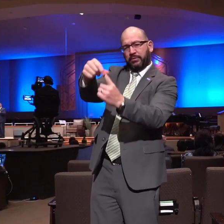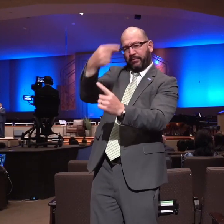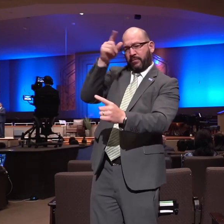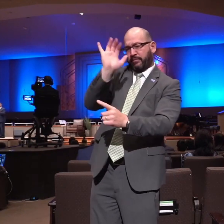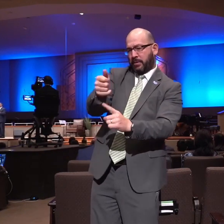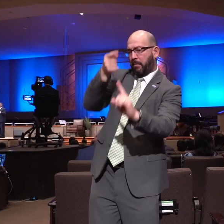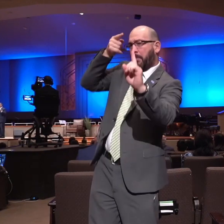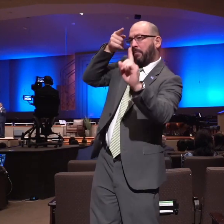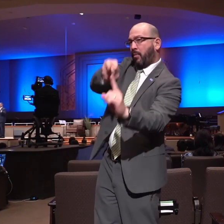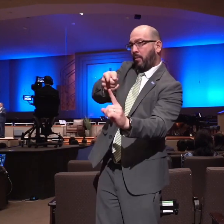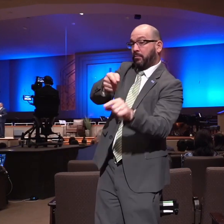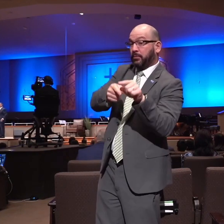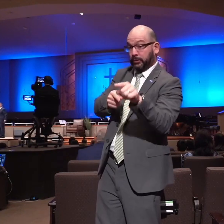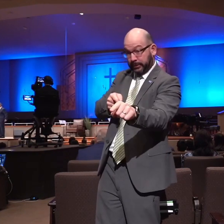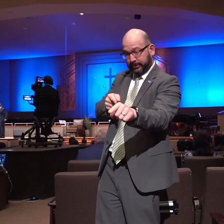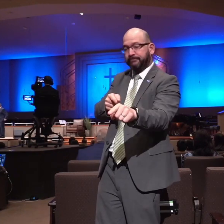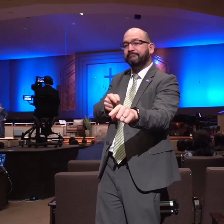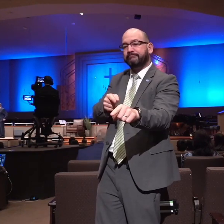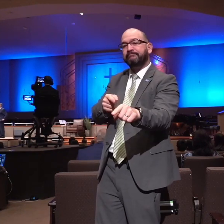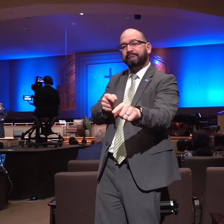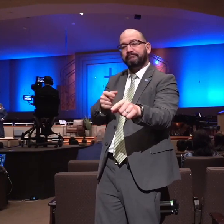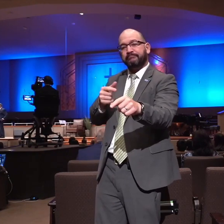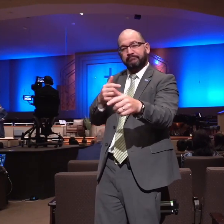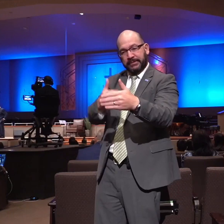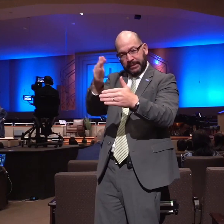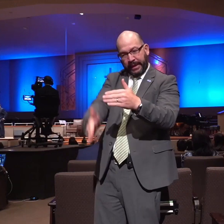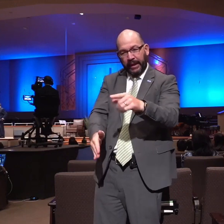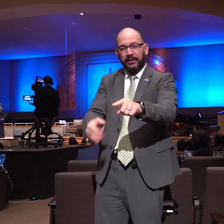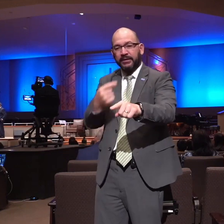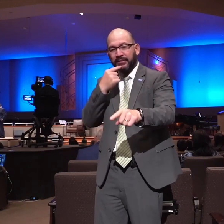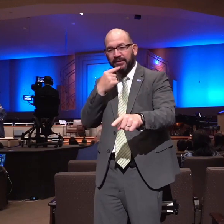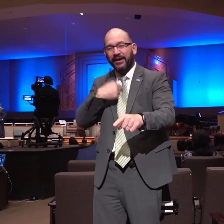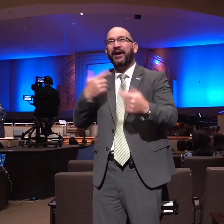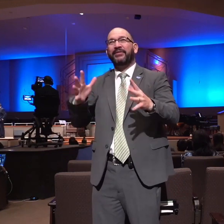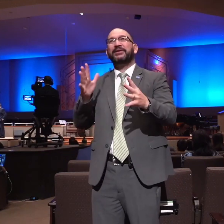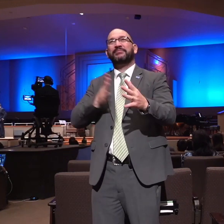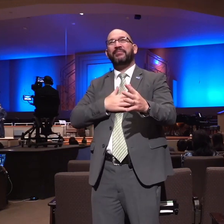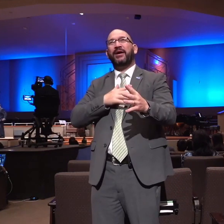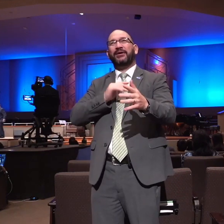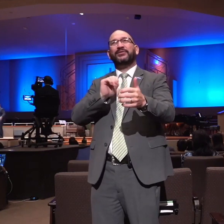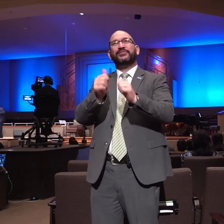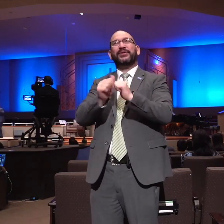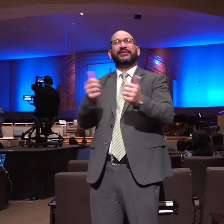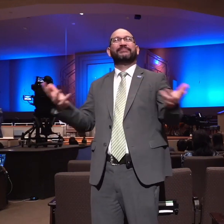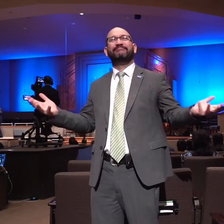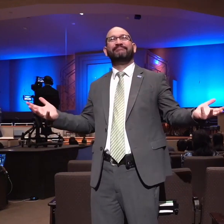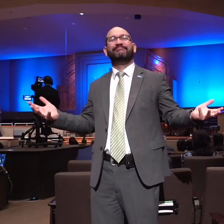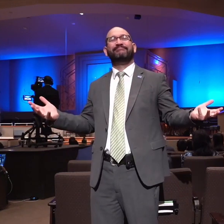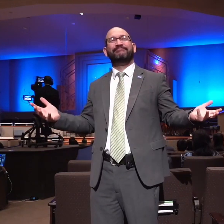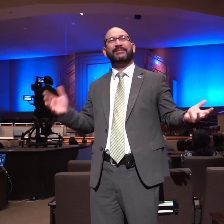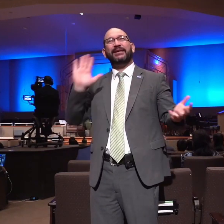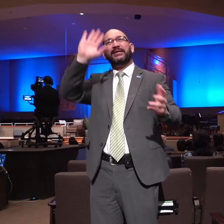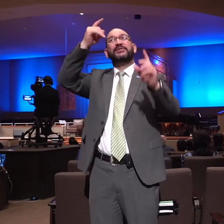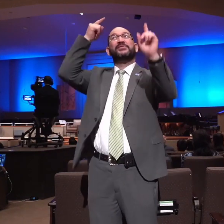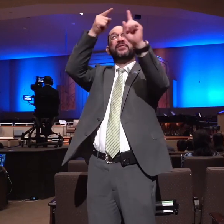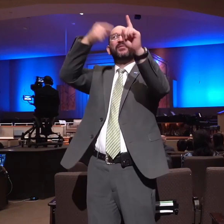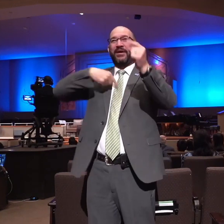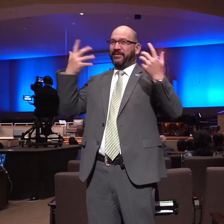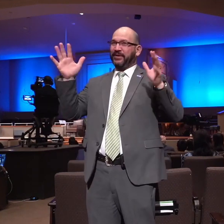was able to end his life saying I have finished my course he had completed the purpose for which God